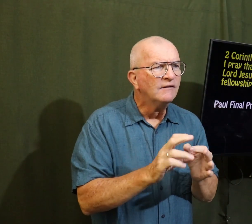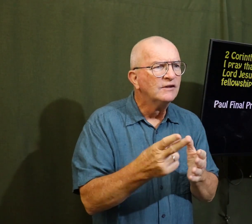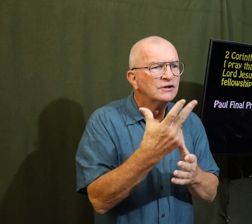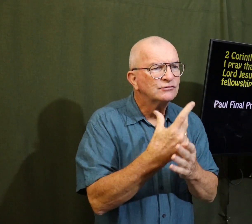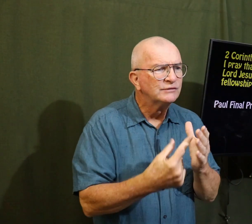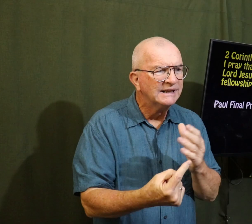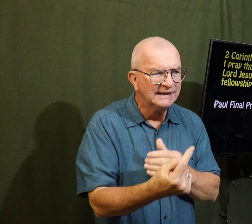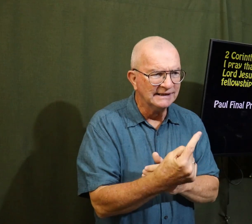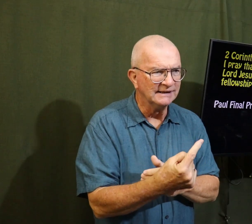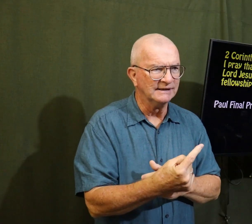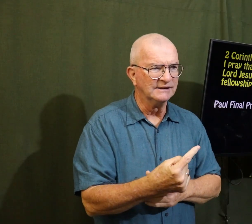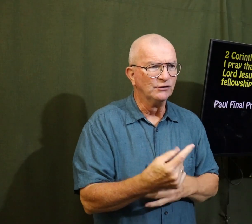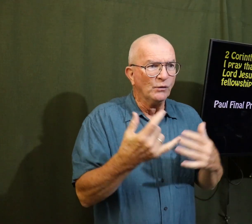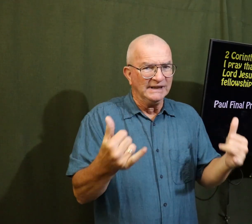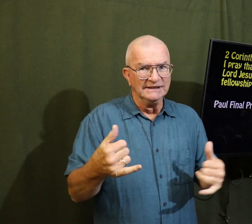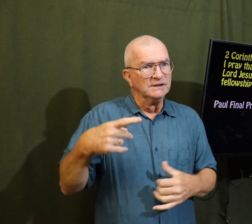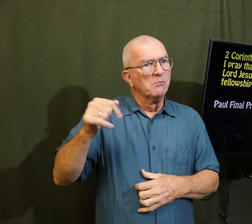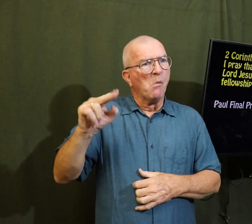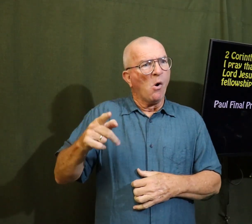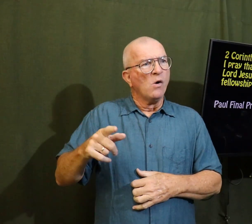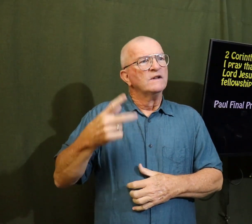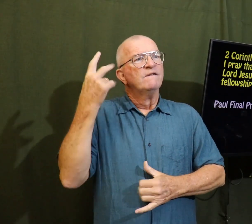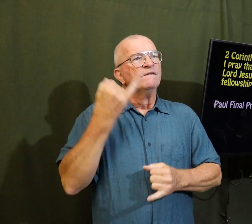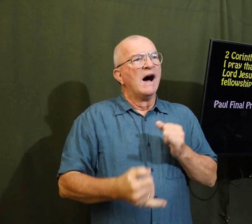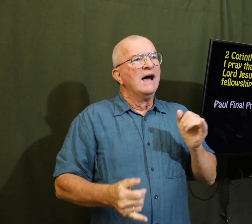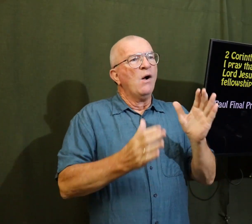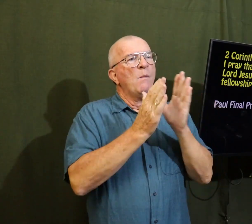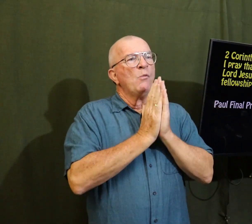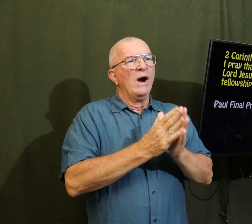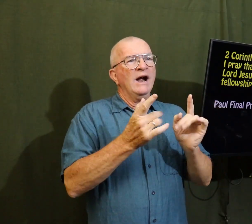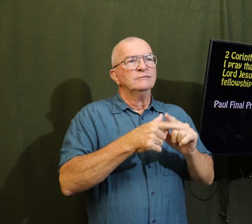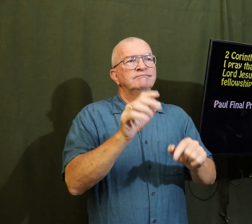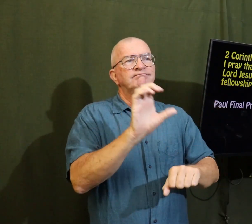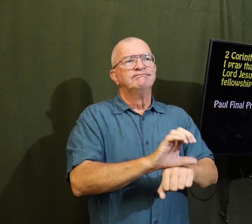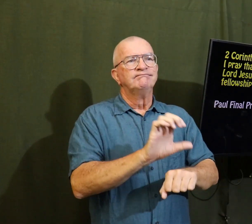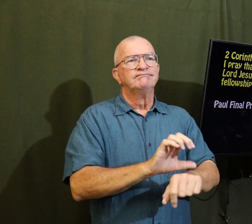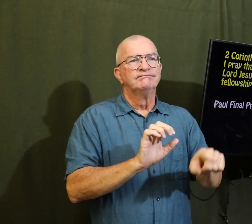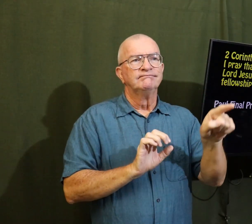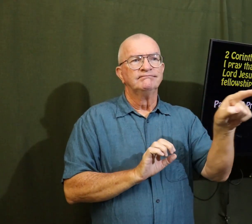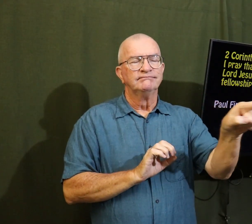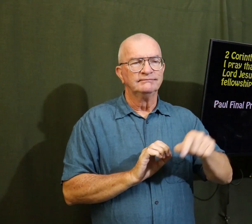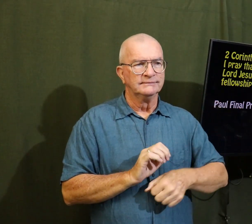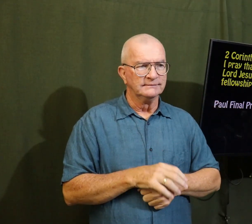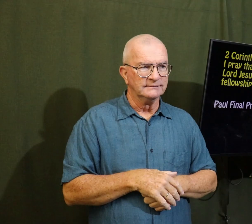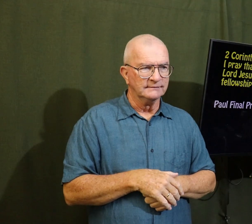it's a picture of the trinity and it's Paul's final prayer for the church